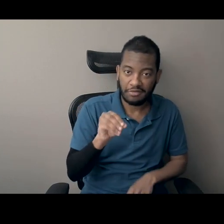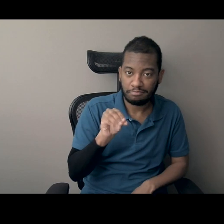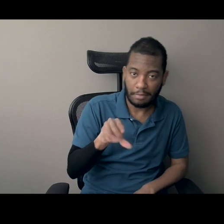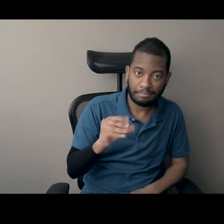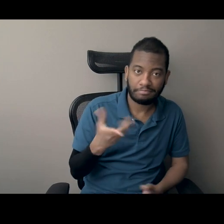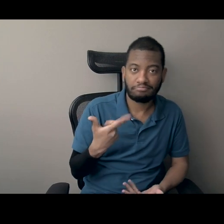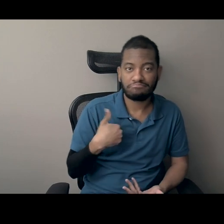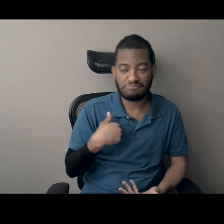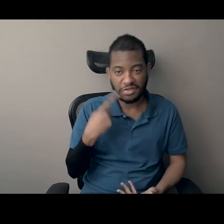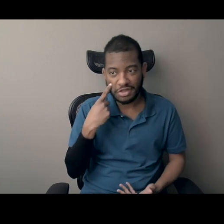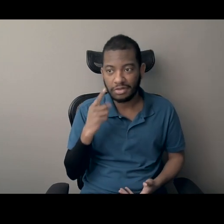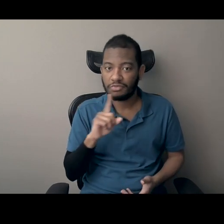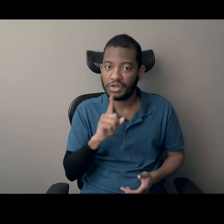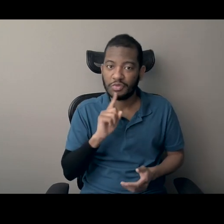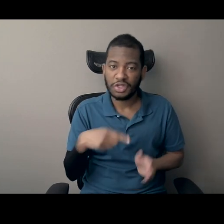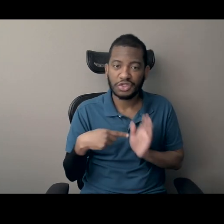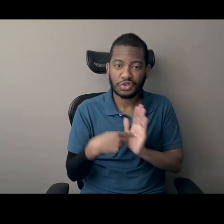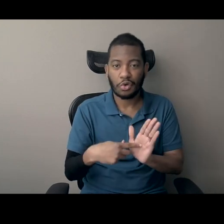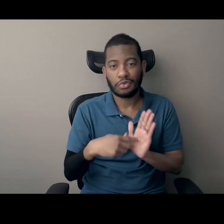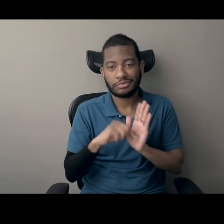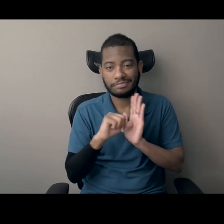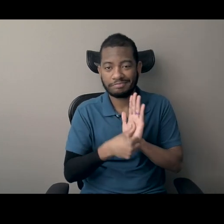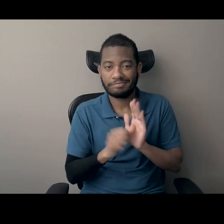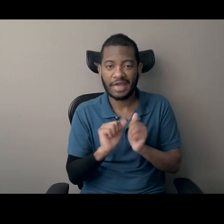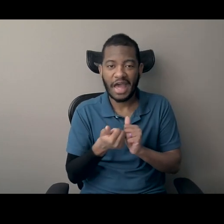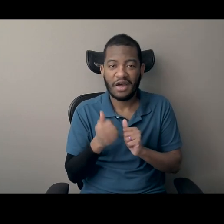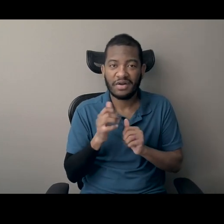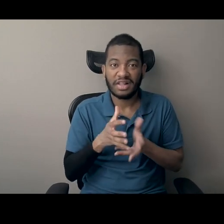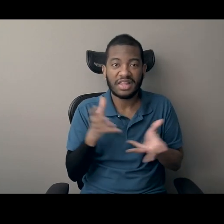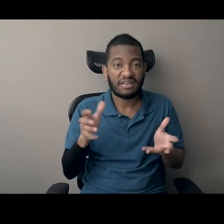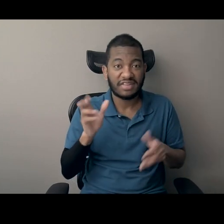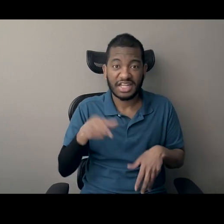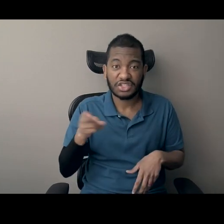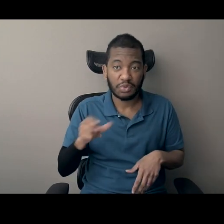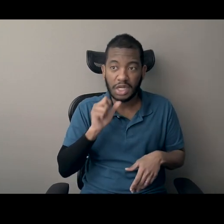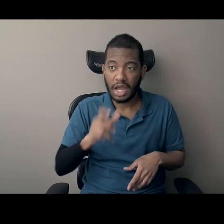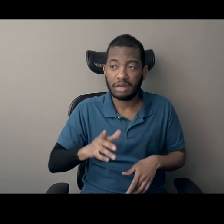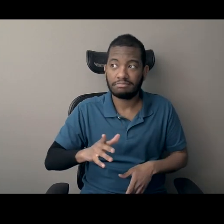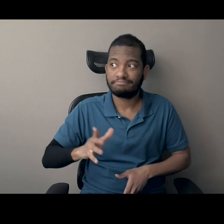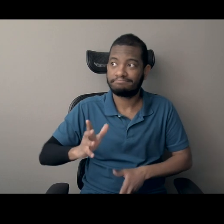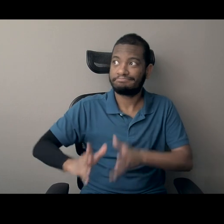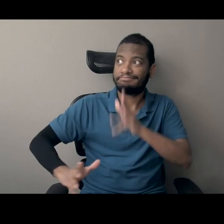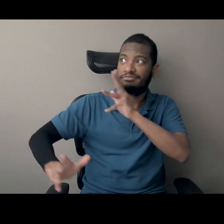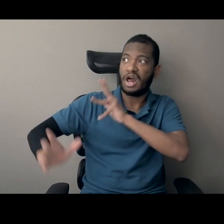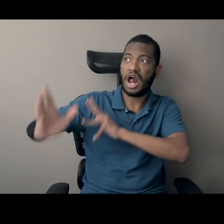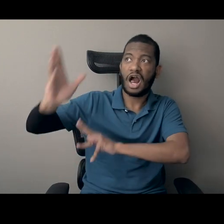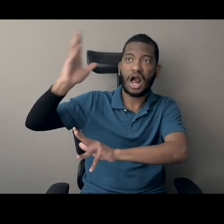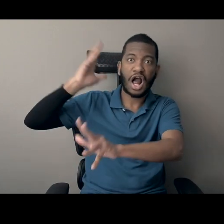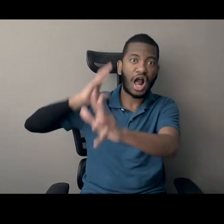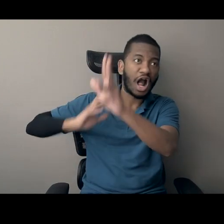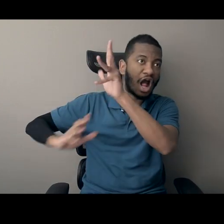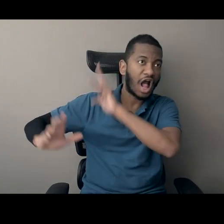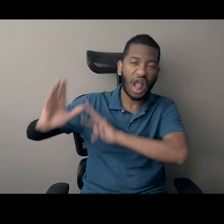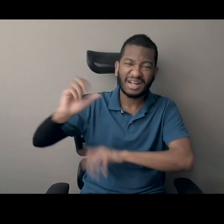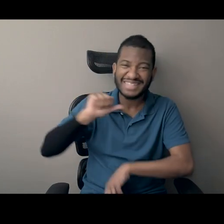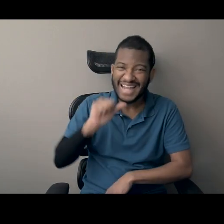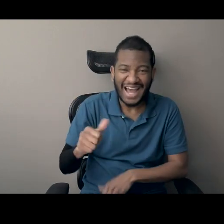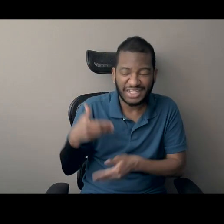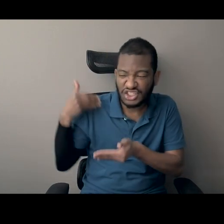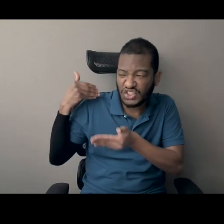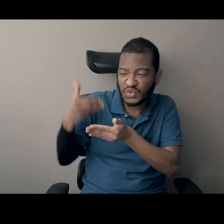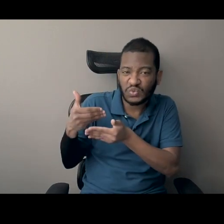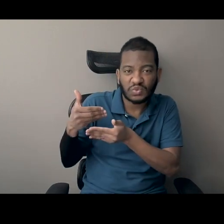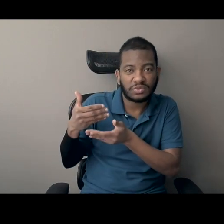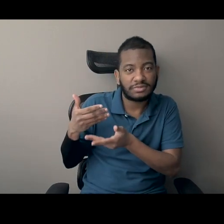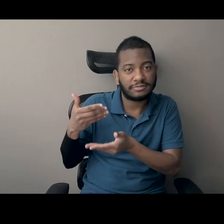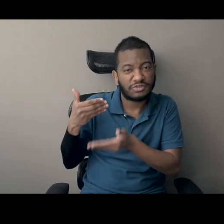think it highlights how some of this history or a lot of this history is not as distant and far away as we may think it is because you